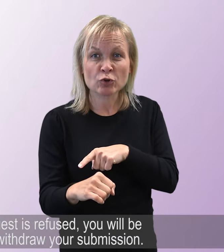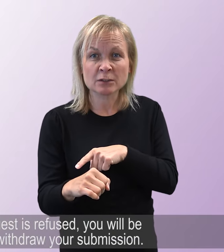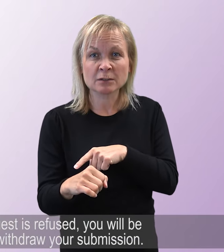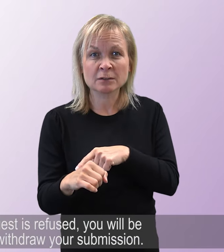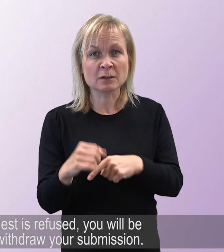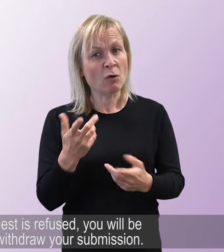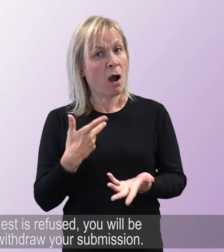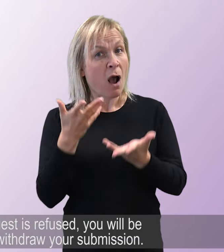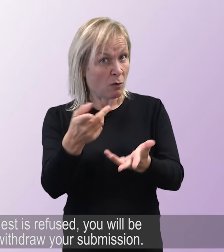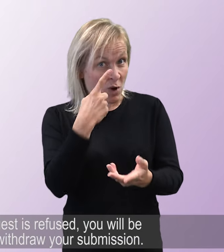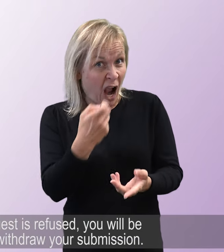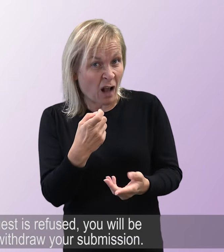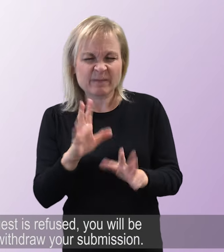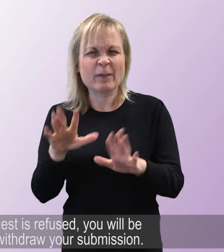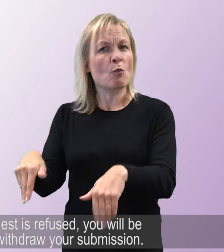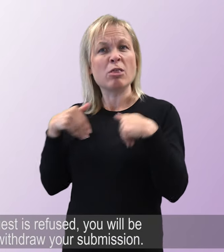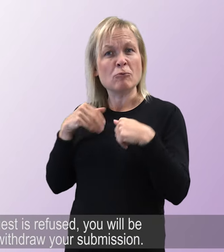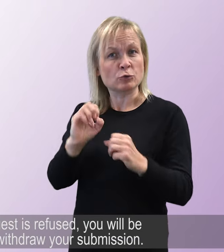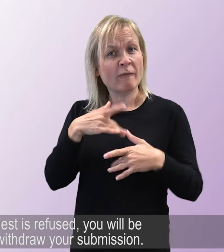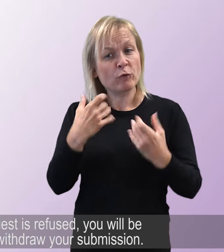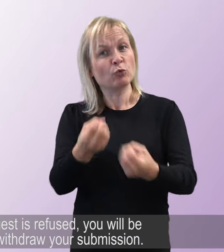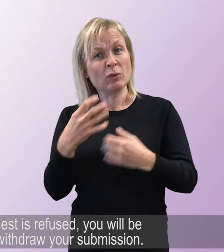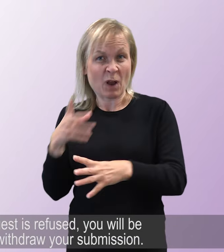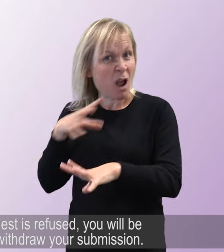If your request is refused, you will be allowed to withdraw your submission.